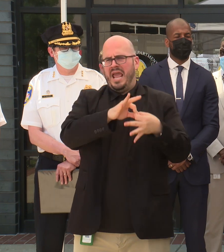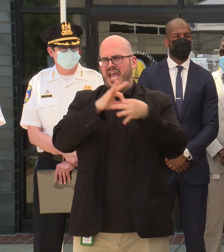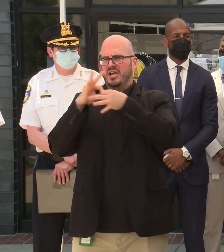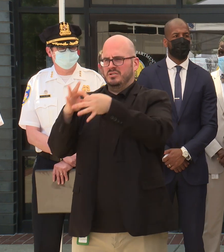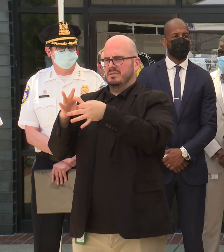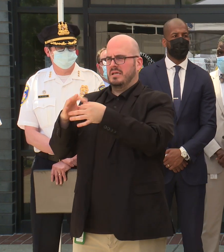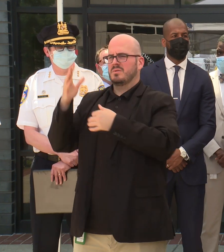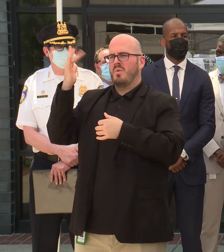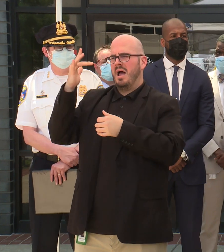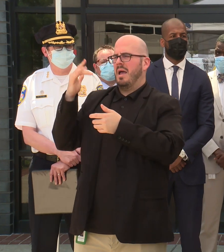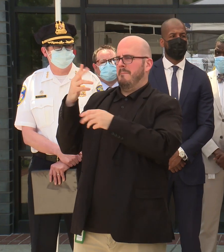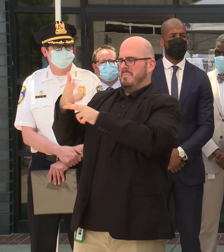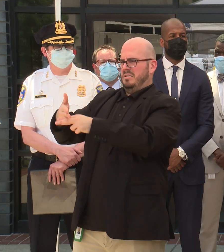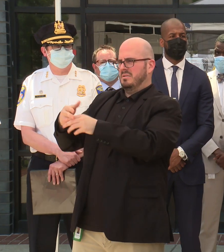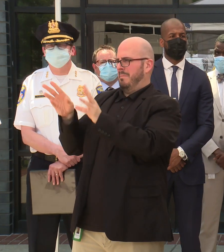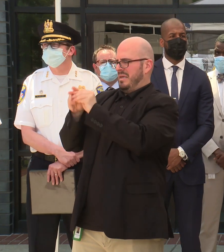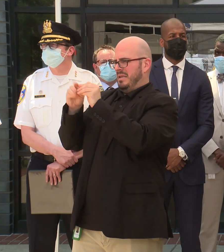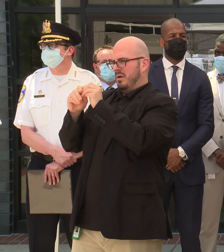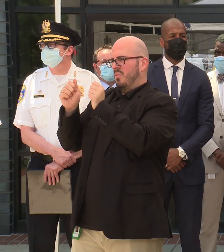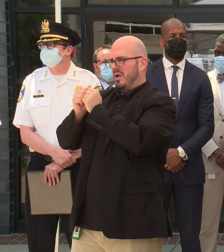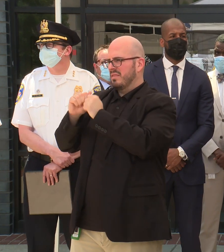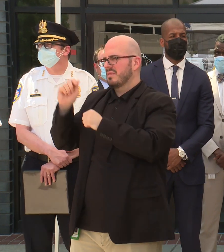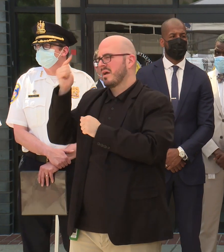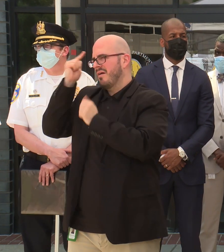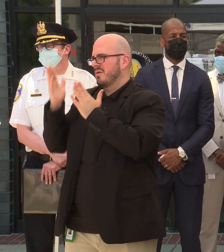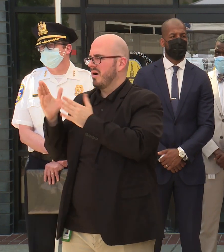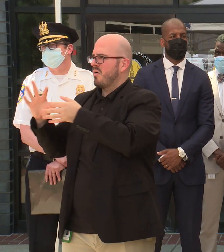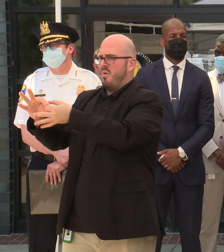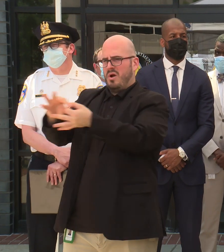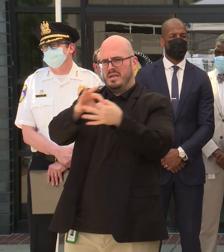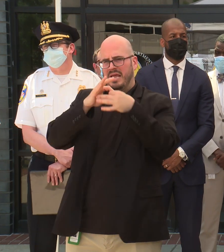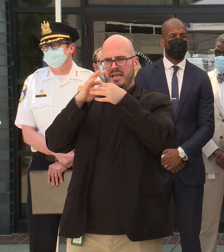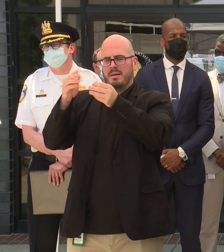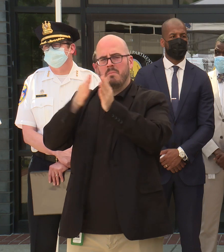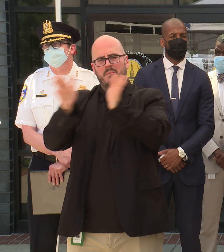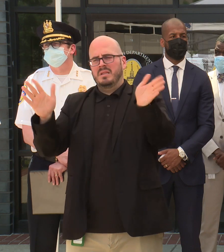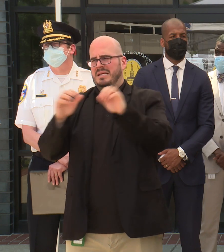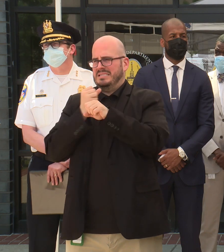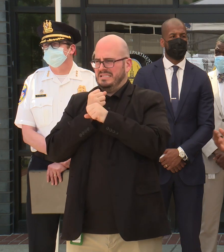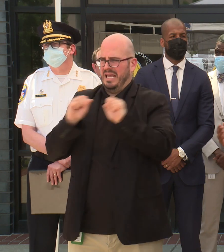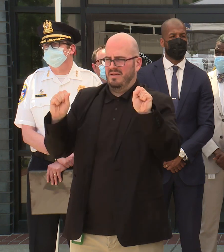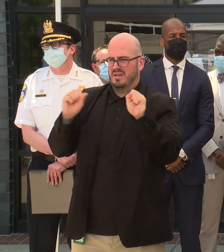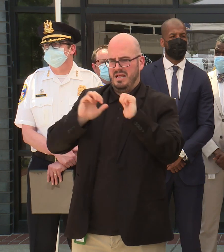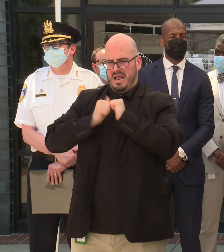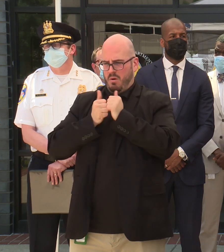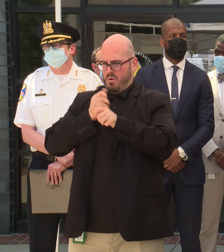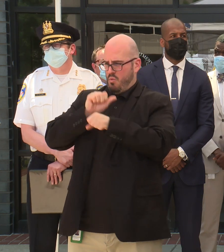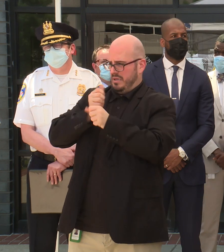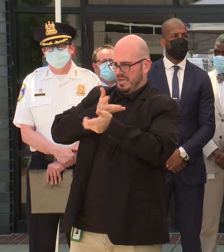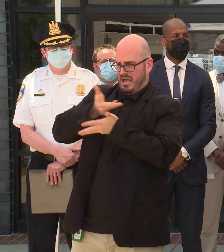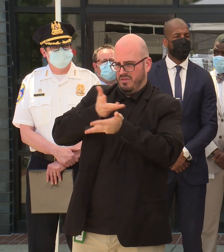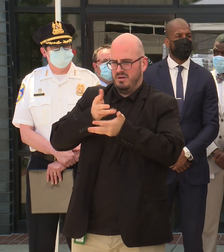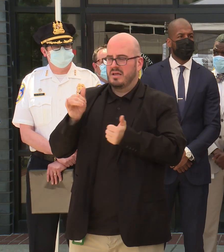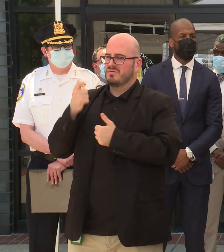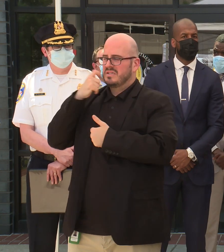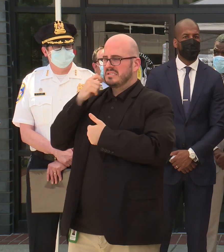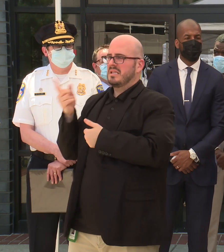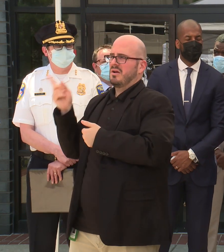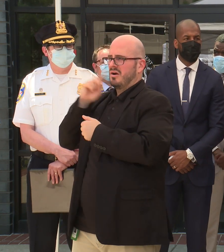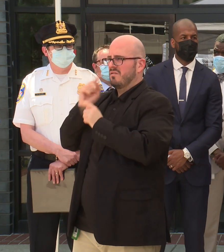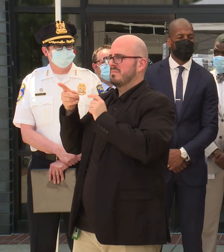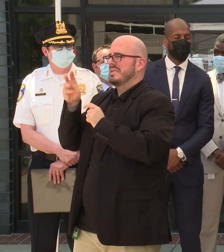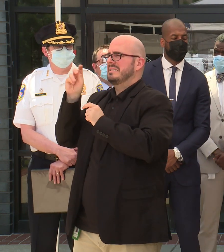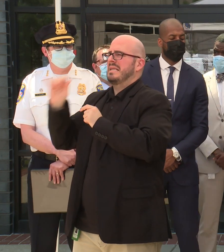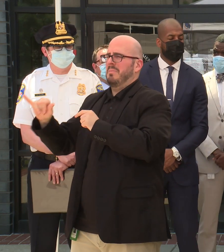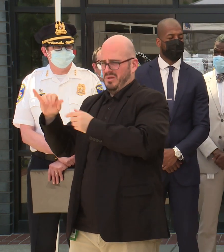is why I had that meeting with the governor about coordinating our public safety agencies and how we've been working, as you heard from the deputy commission around the region.